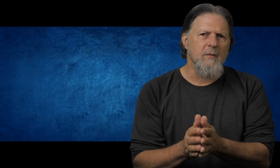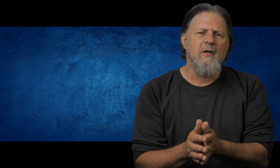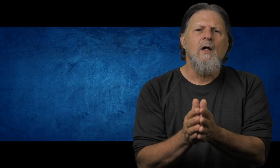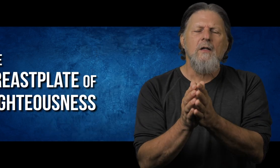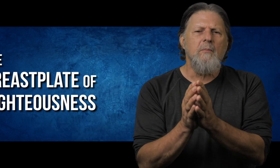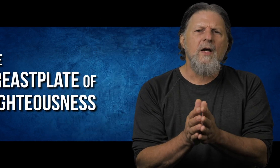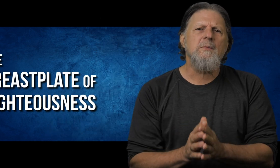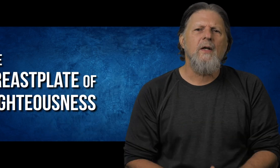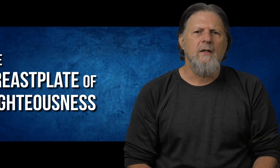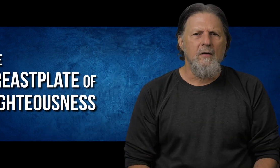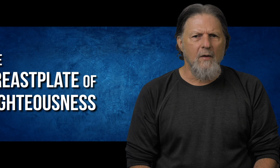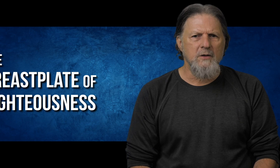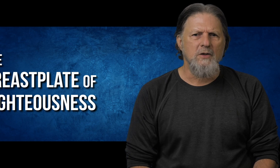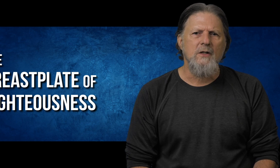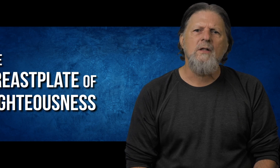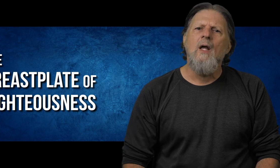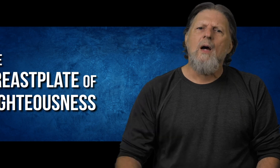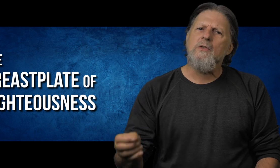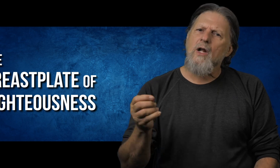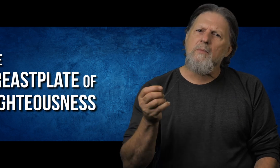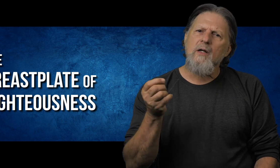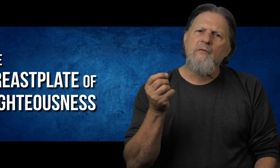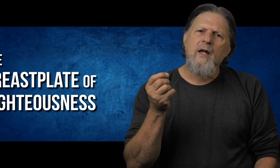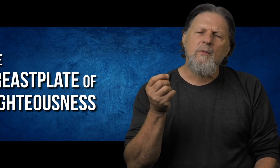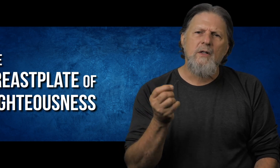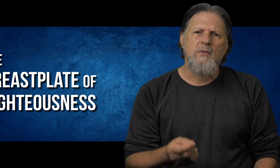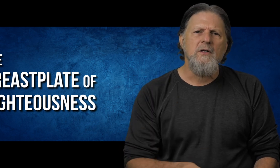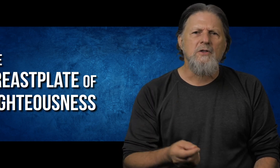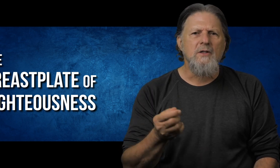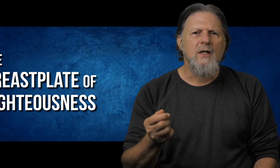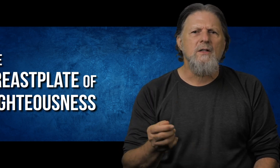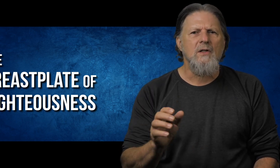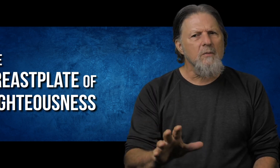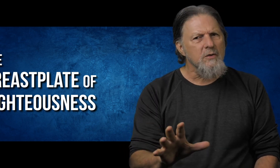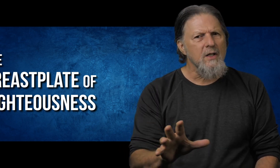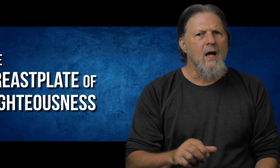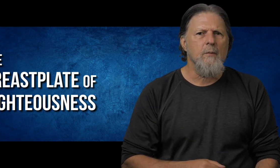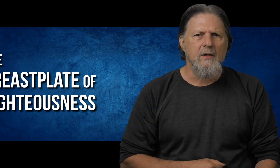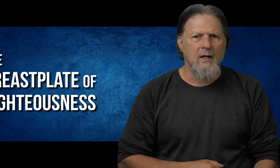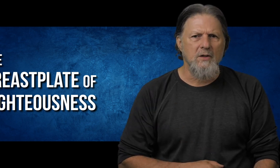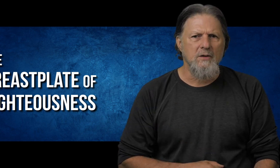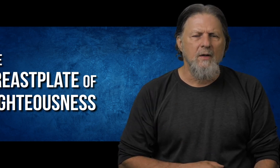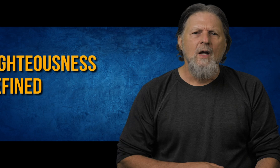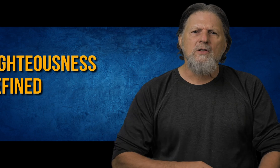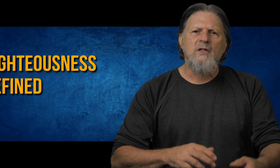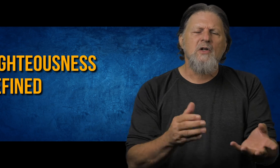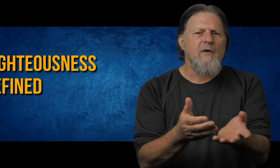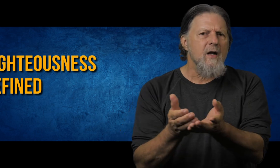armor, the breastplate of righteousness. And we'll start by defining what this righteousness is, and then we'll see how it protects us. So let's define